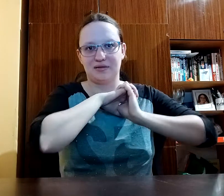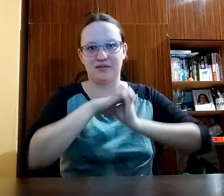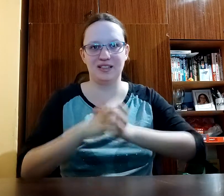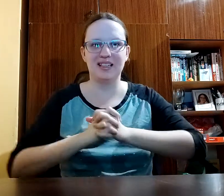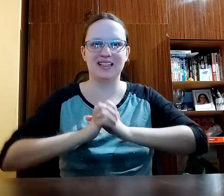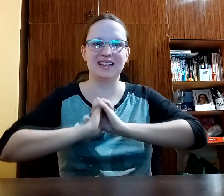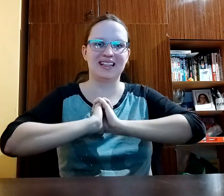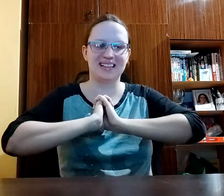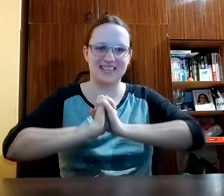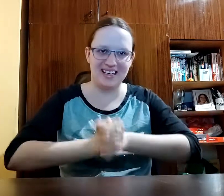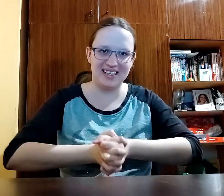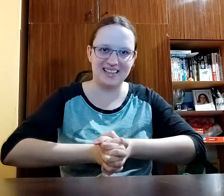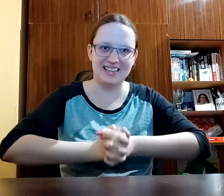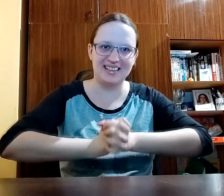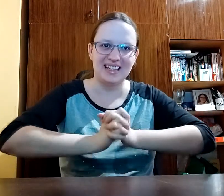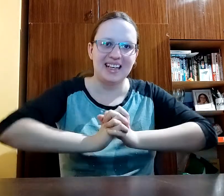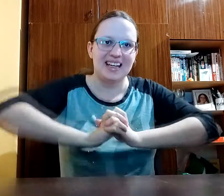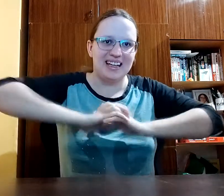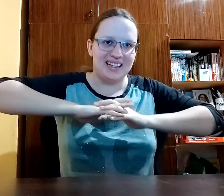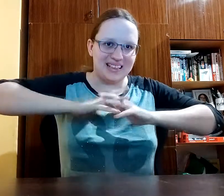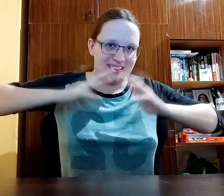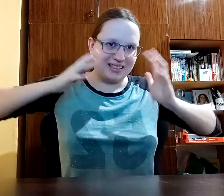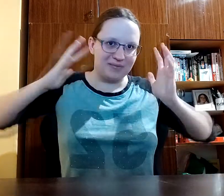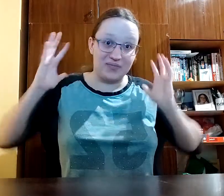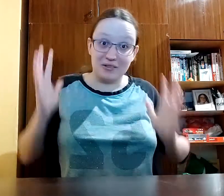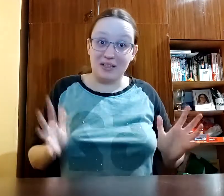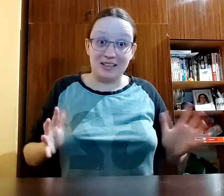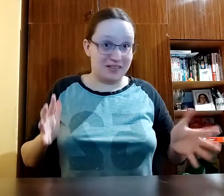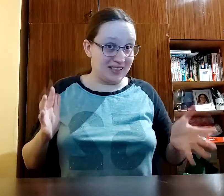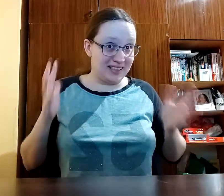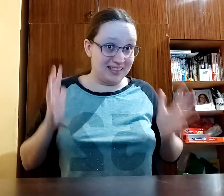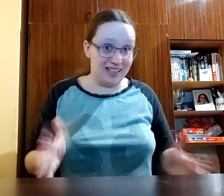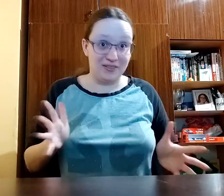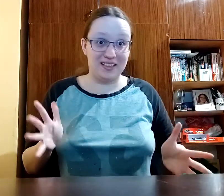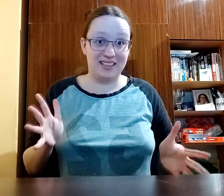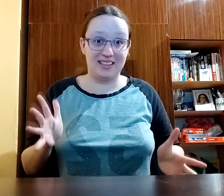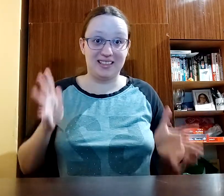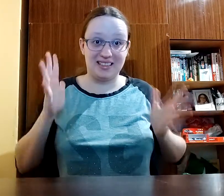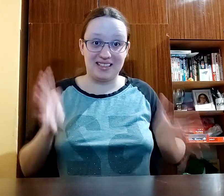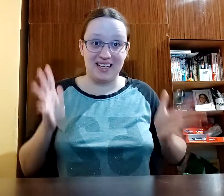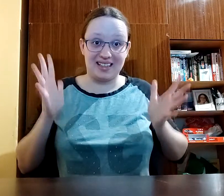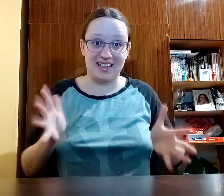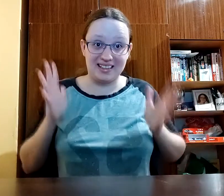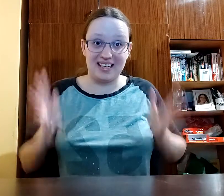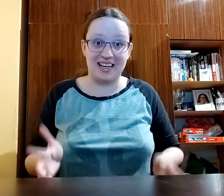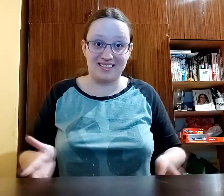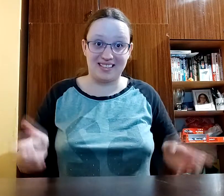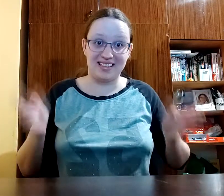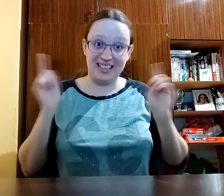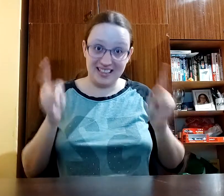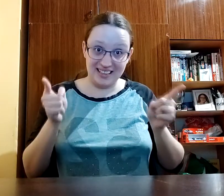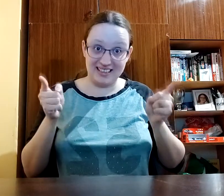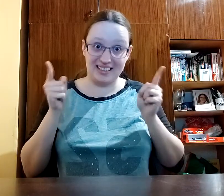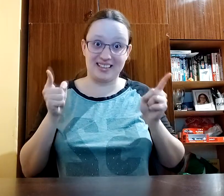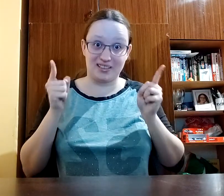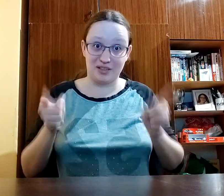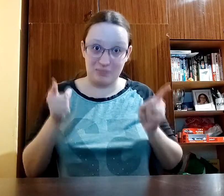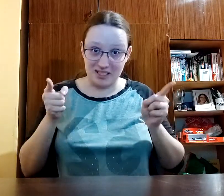fear and the anxiety and well you shall definitely check that out link in the description